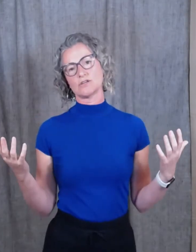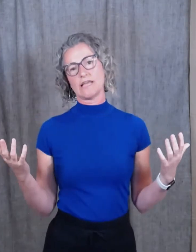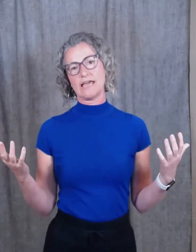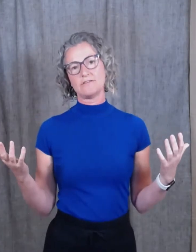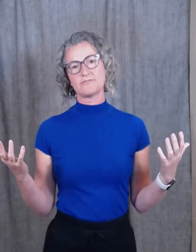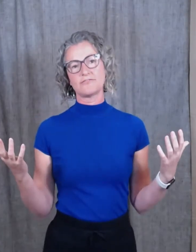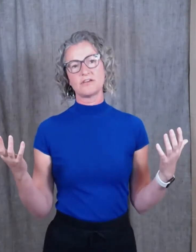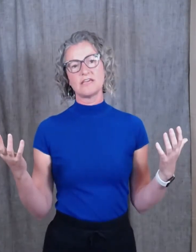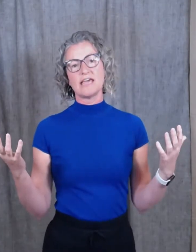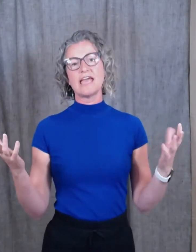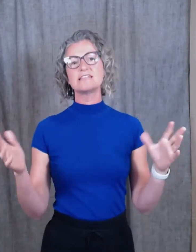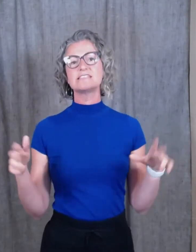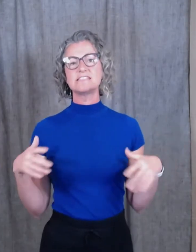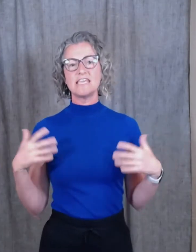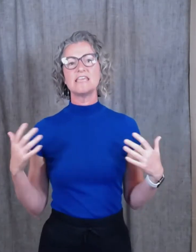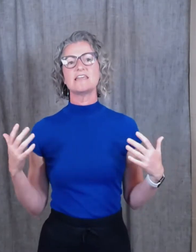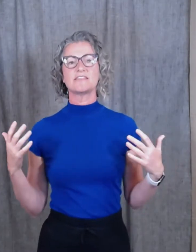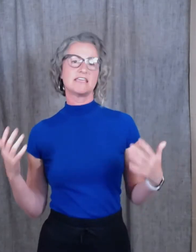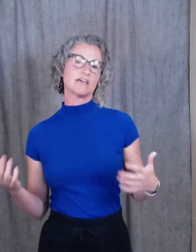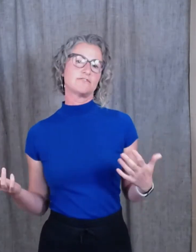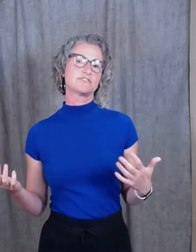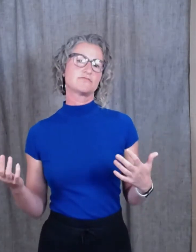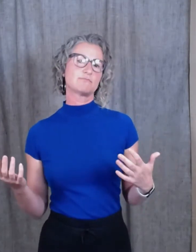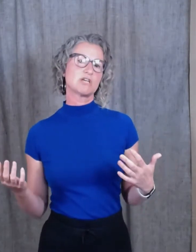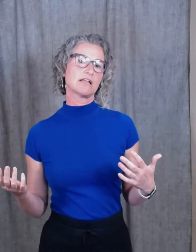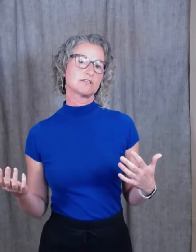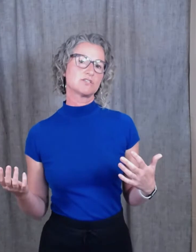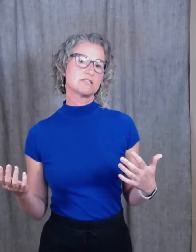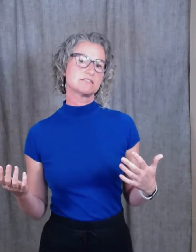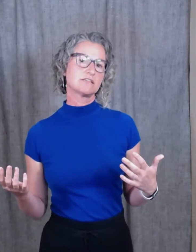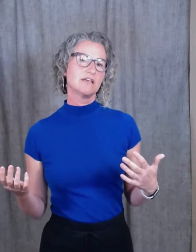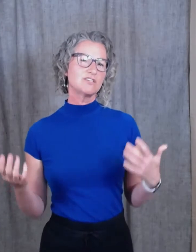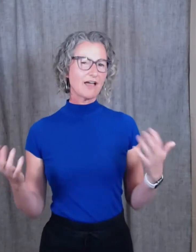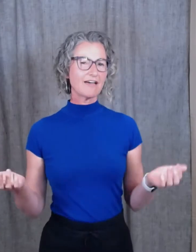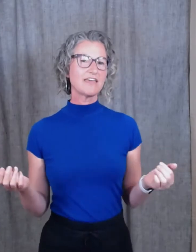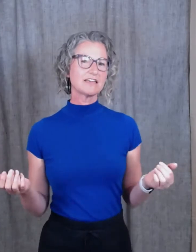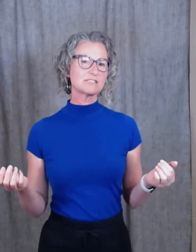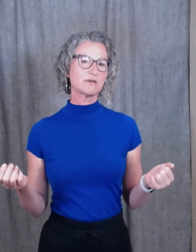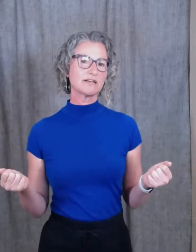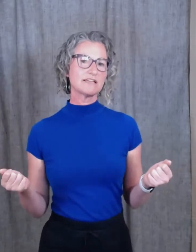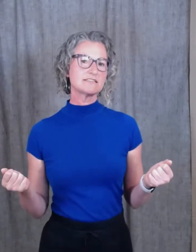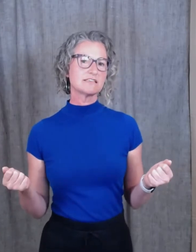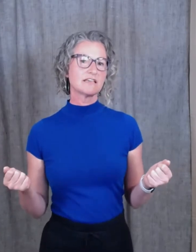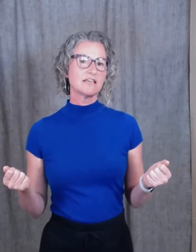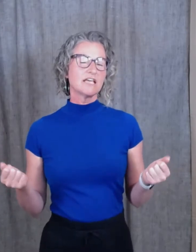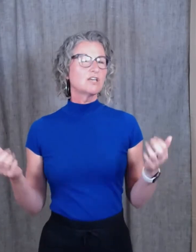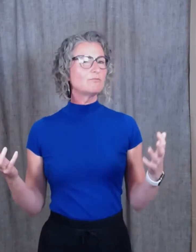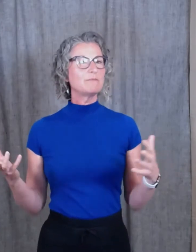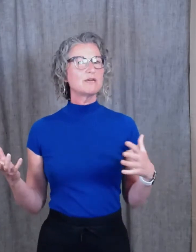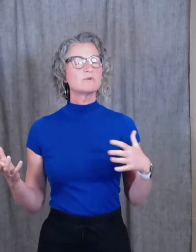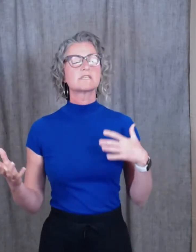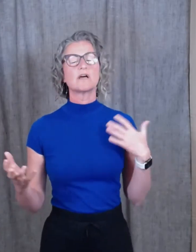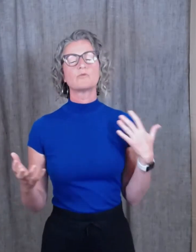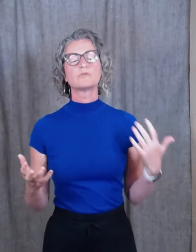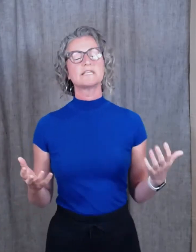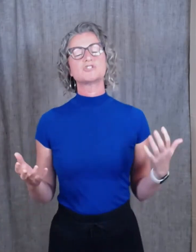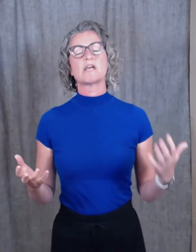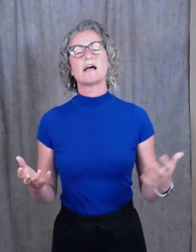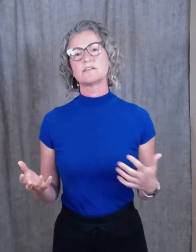life and see the gifts from challenges. Do you have that experience? You know, maybe it was a really challenging